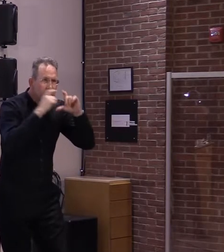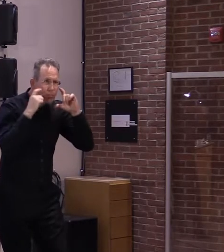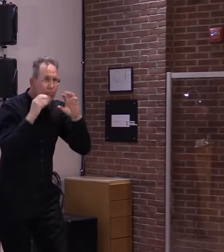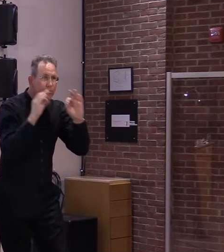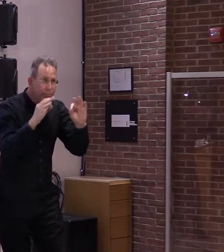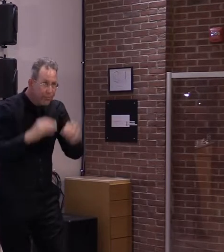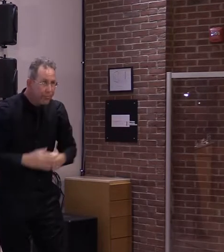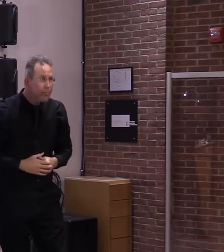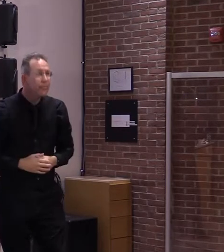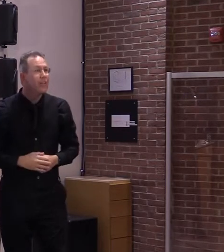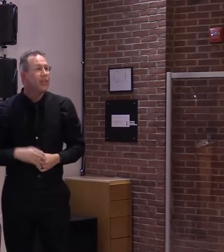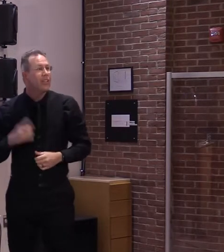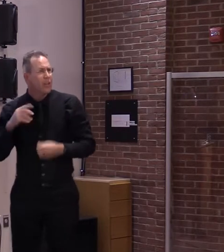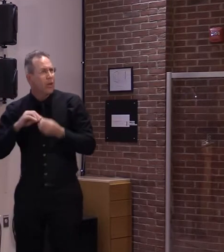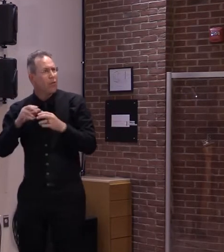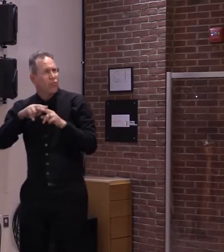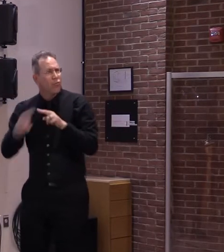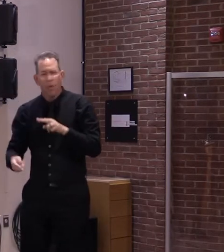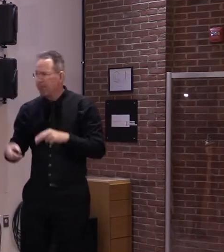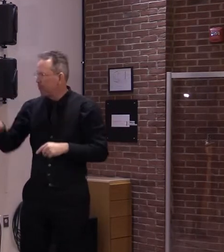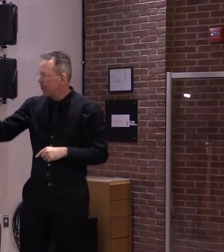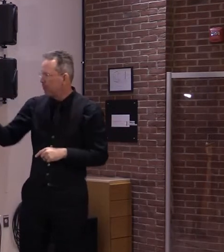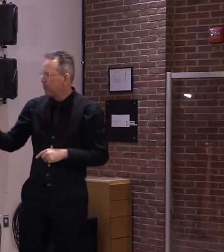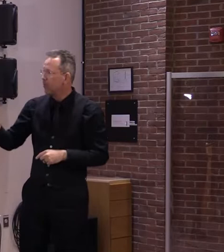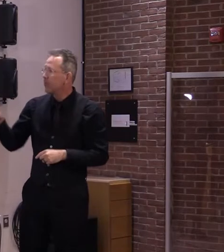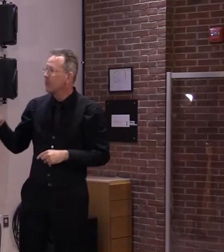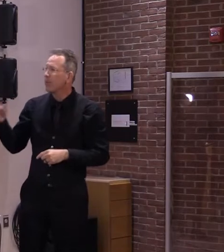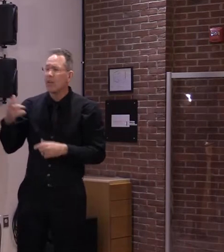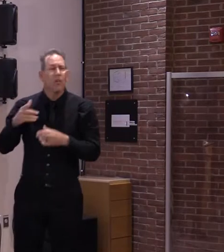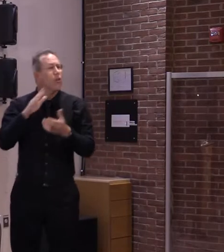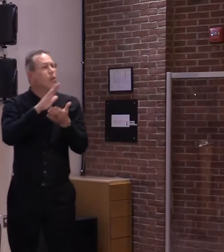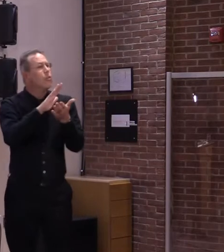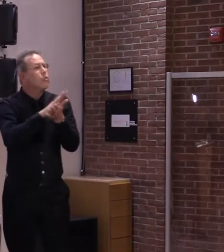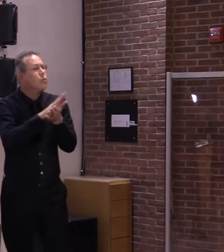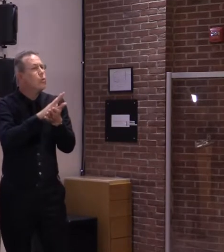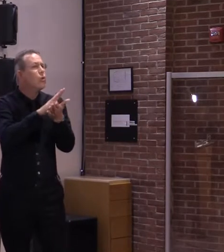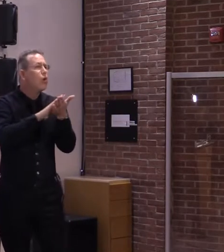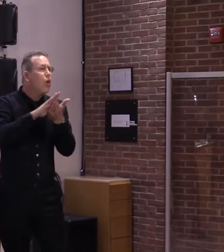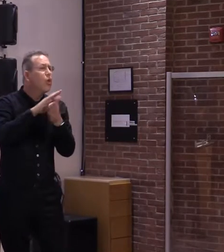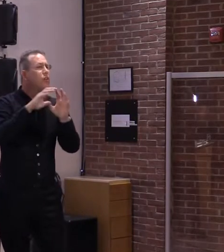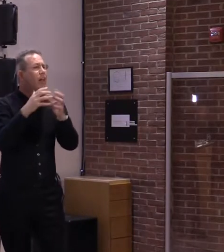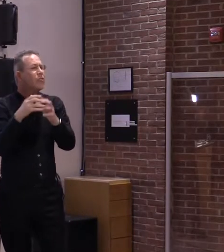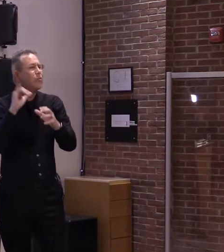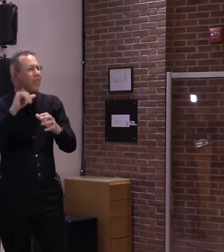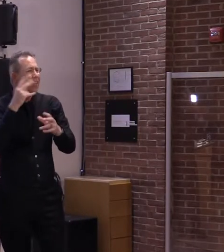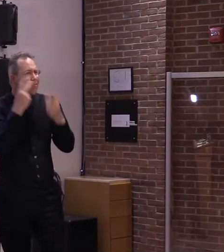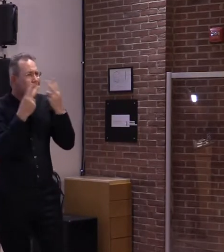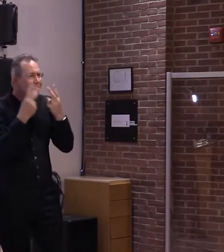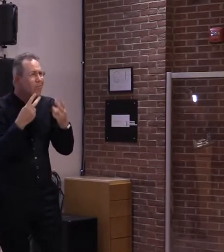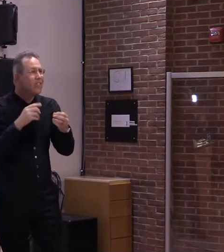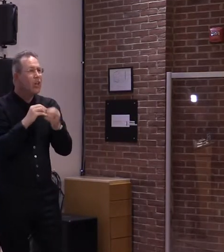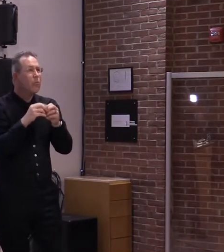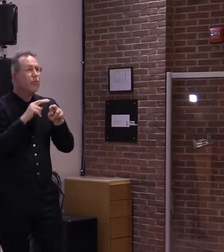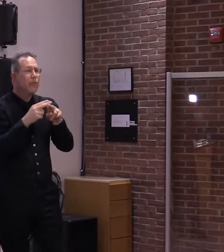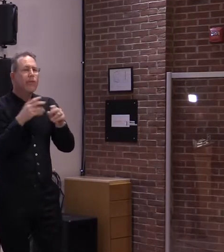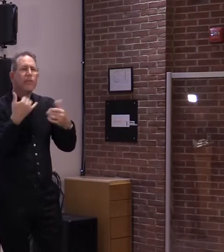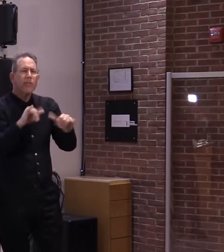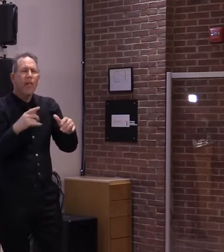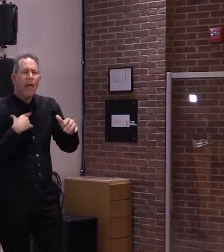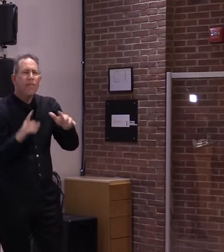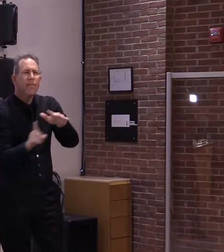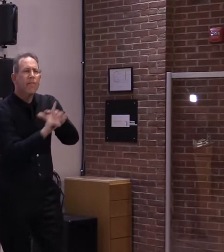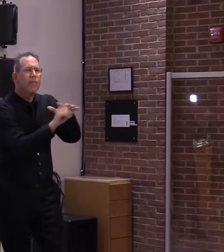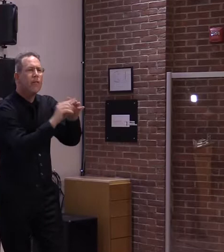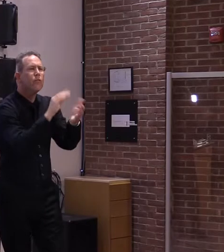this month. Similarly, COVID-19 cases are remaining relatively low on campuses across the state. This week, there were